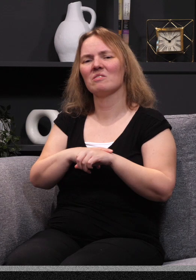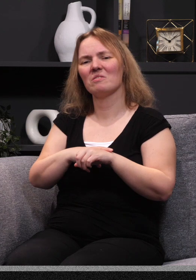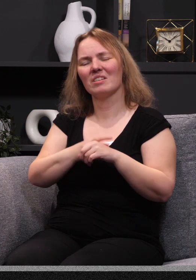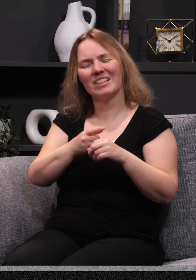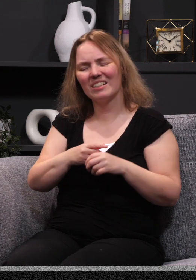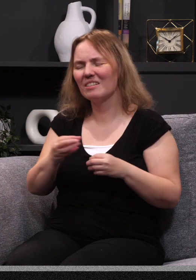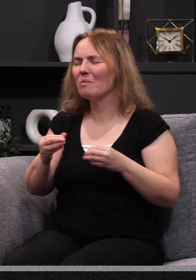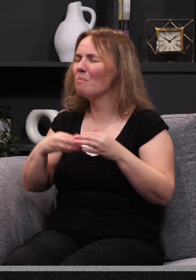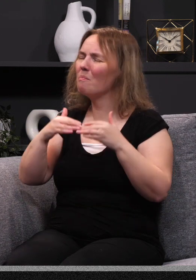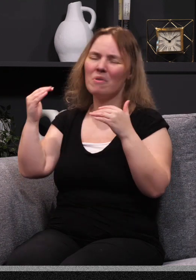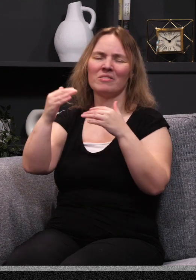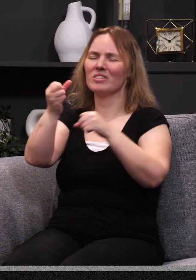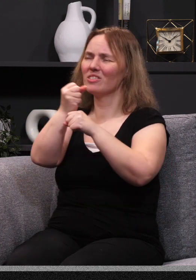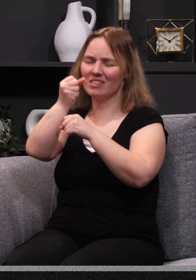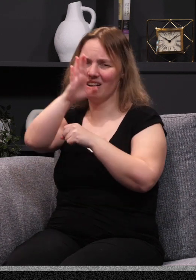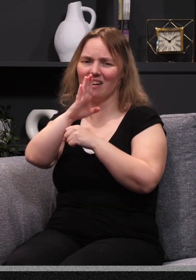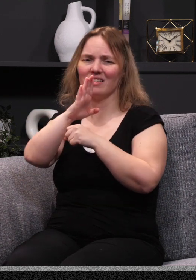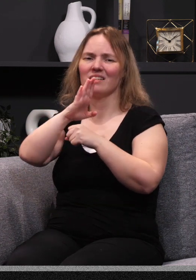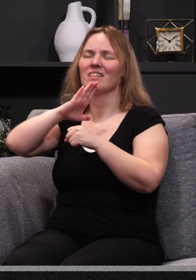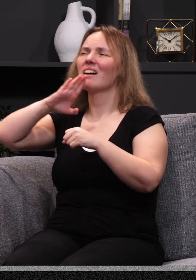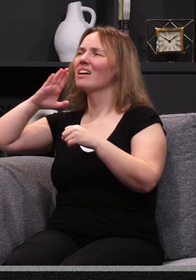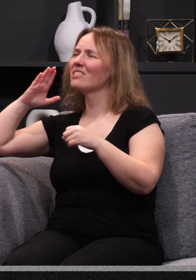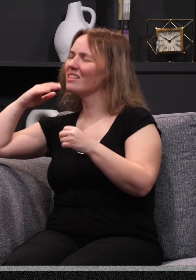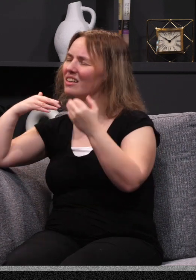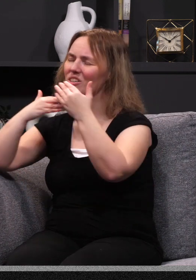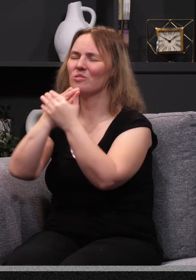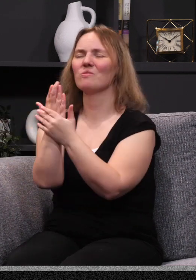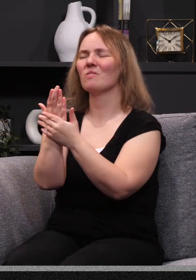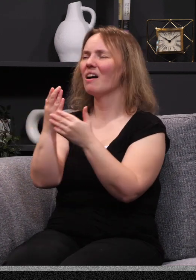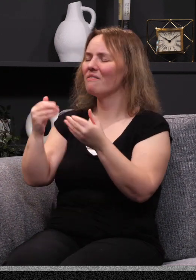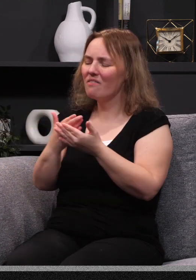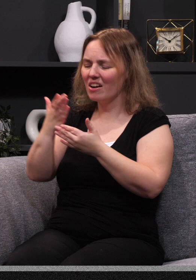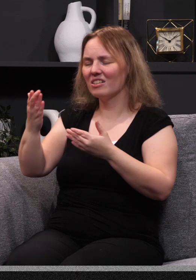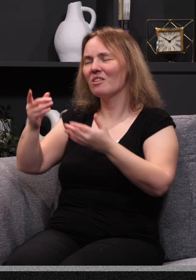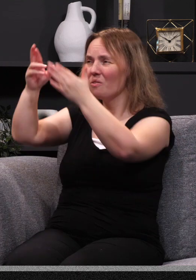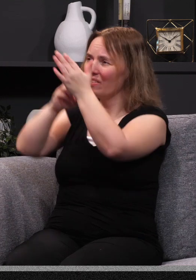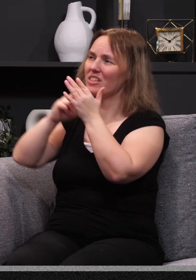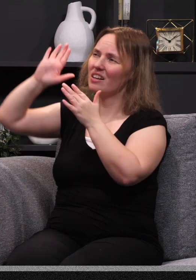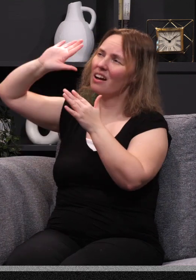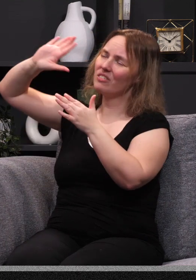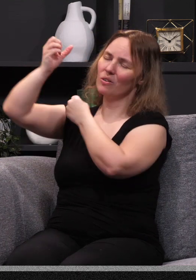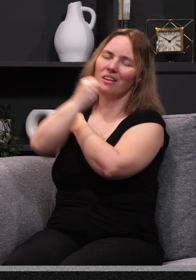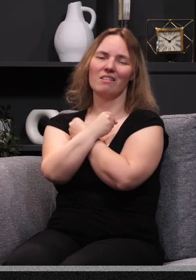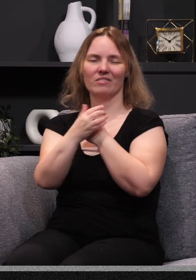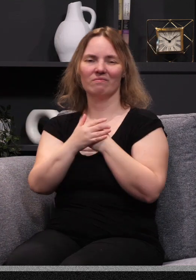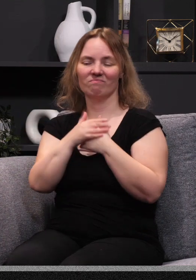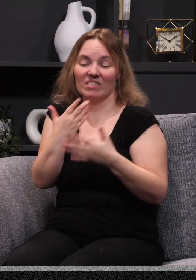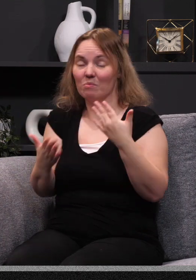That we need most to turn to him and say, Father, I just need a fresh feeling of your love, a fresh revelation of your love. I believe the Lord would say